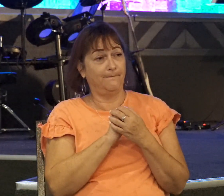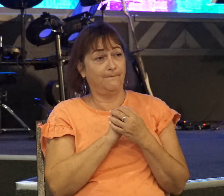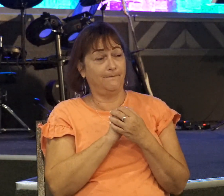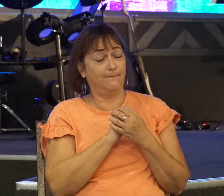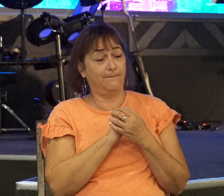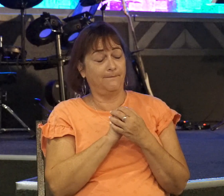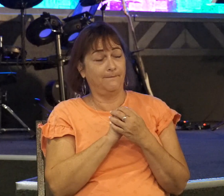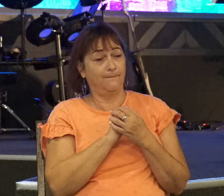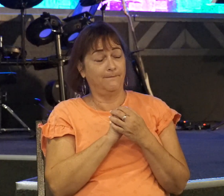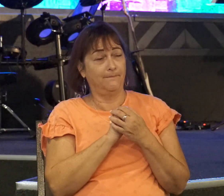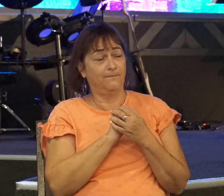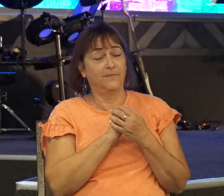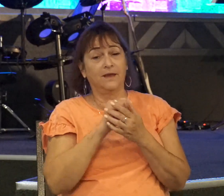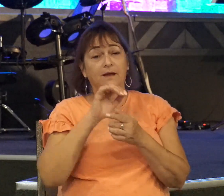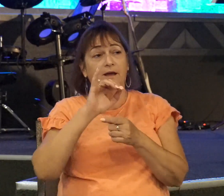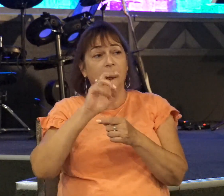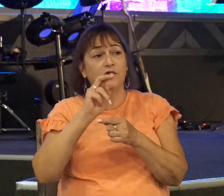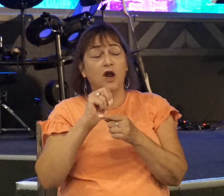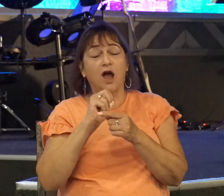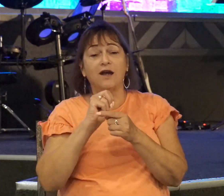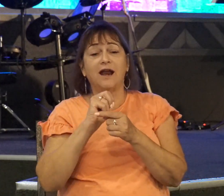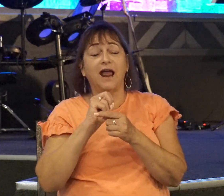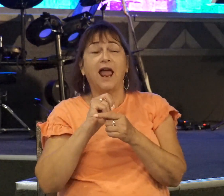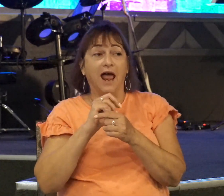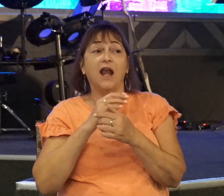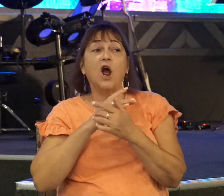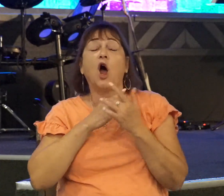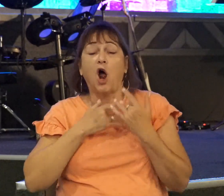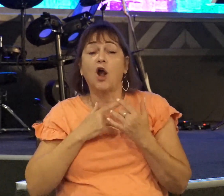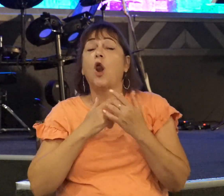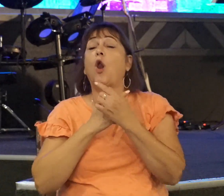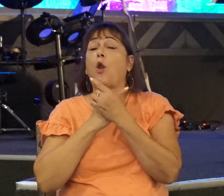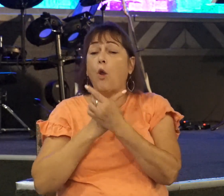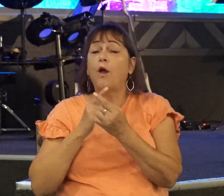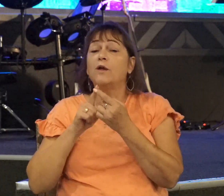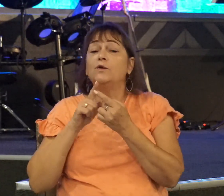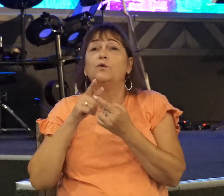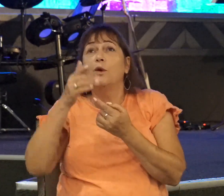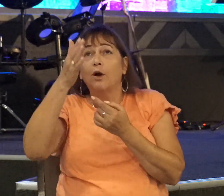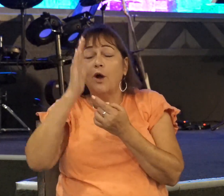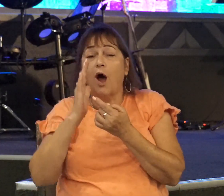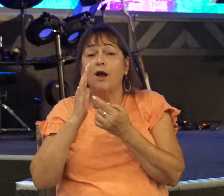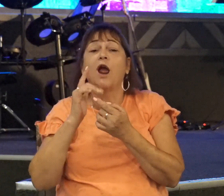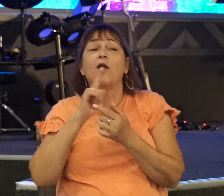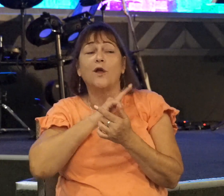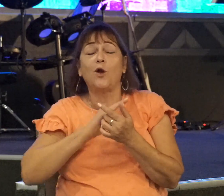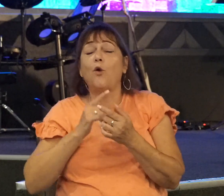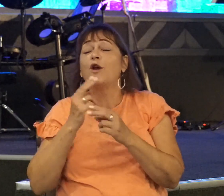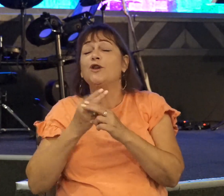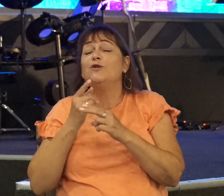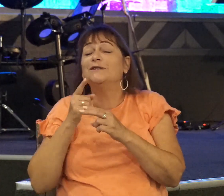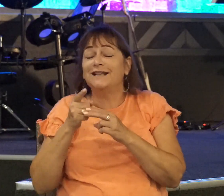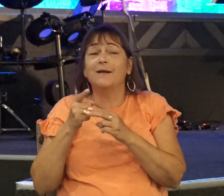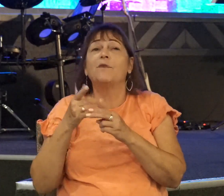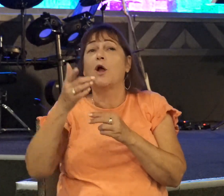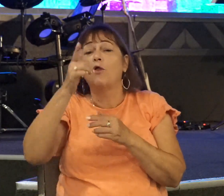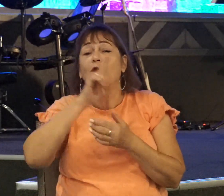Jonathan had a heart loyal to God and the Lord did use him. And the Lord did show himself strong on